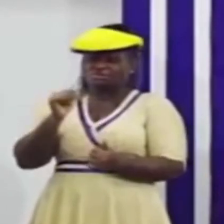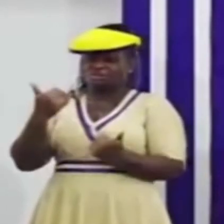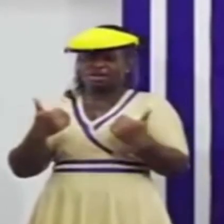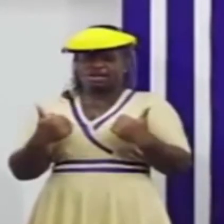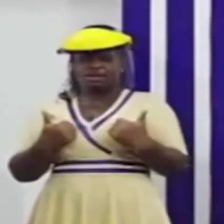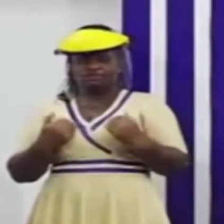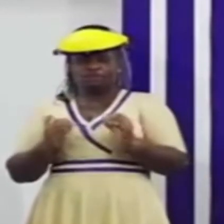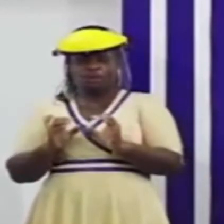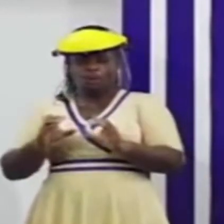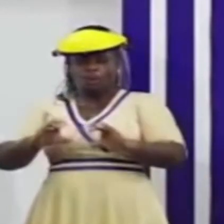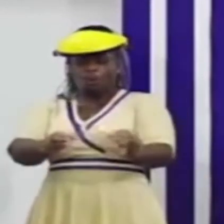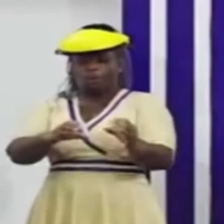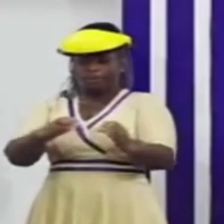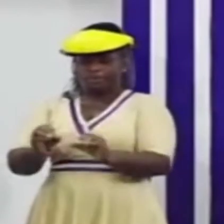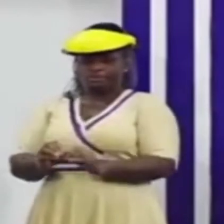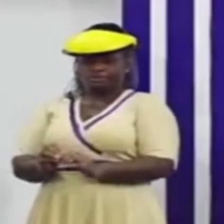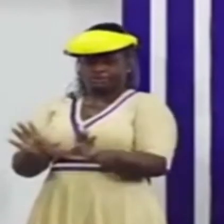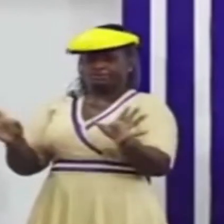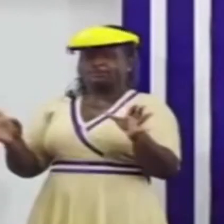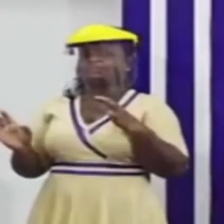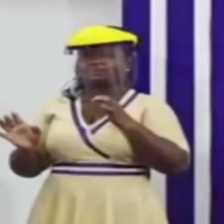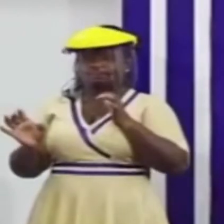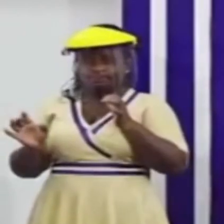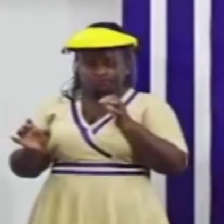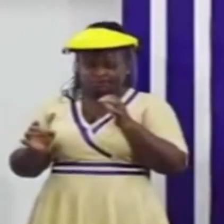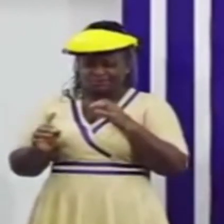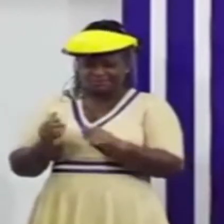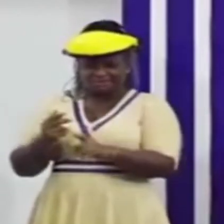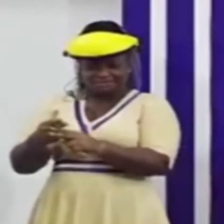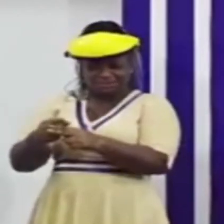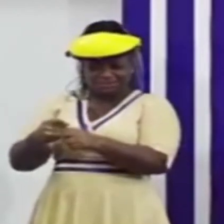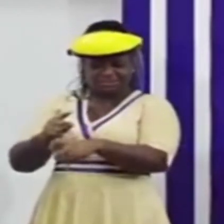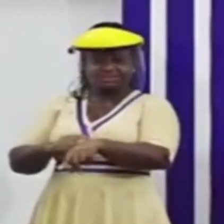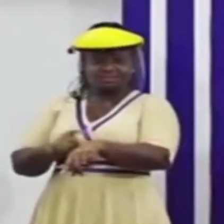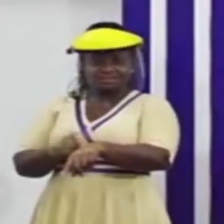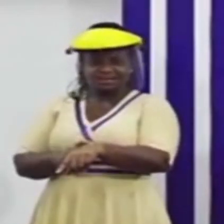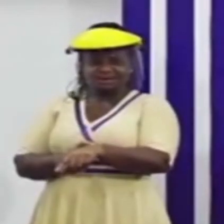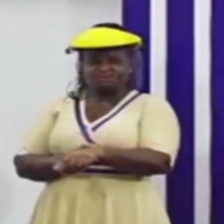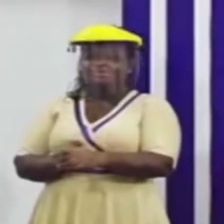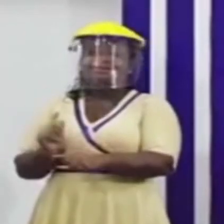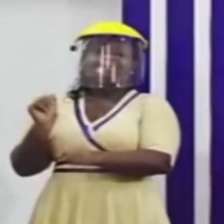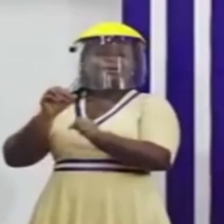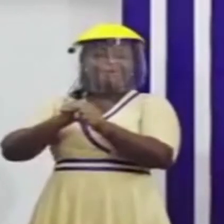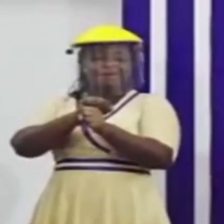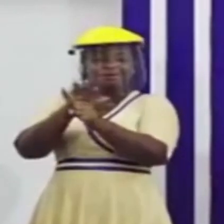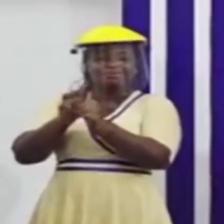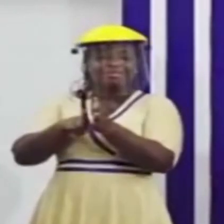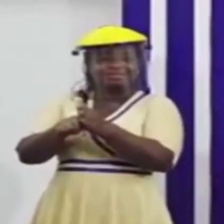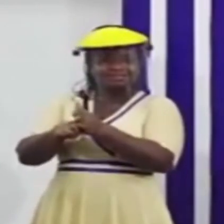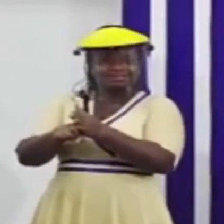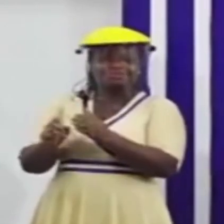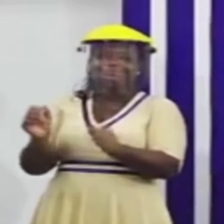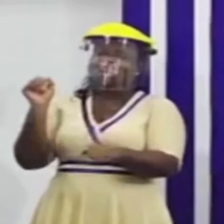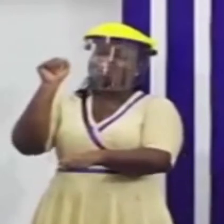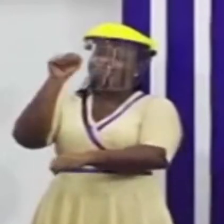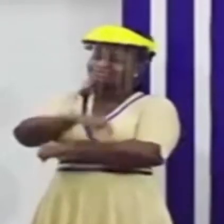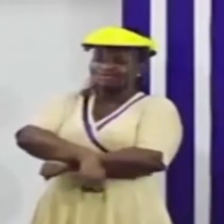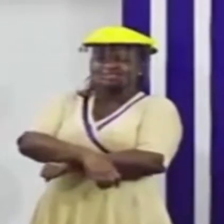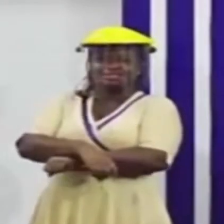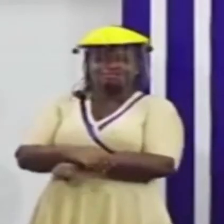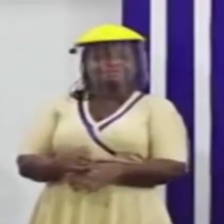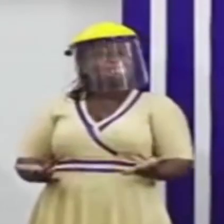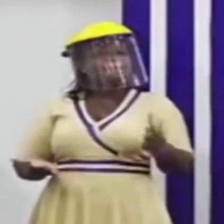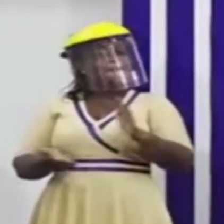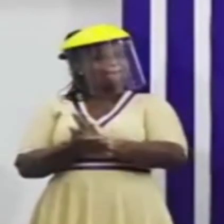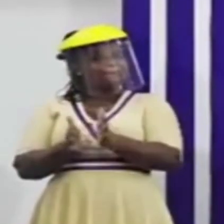community spread. And very soon, we shall overcome this COVID-19 disease and return to normalcy,